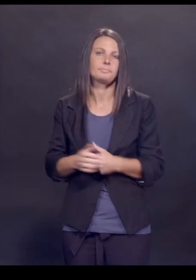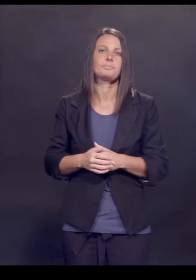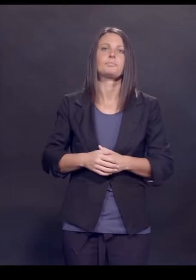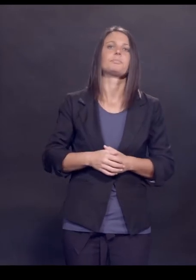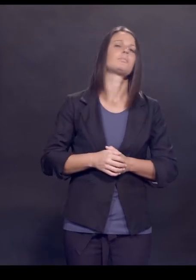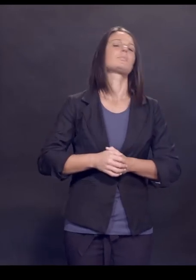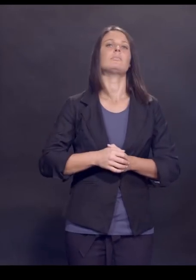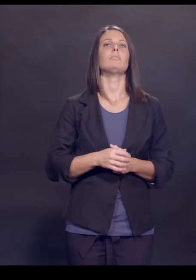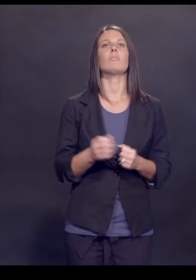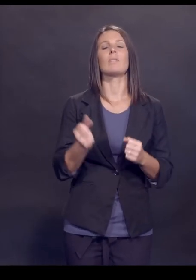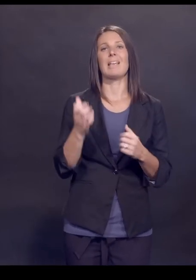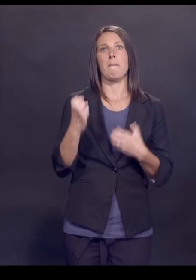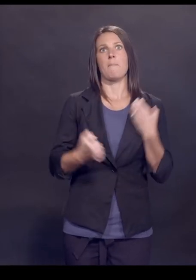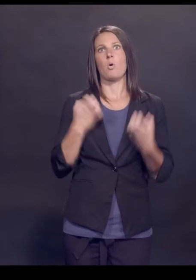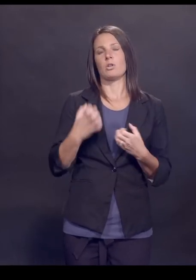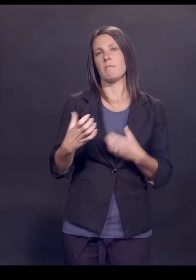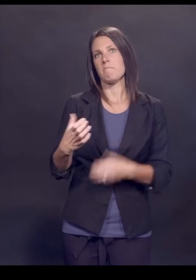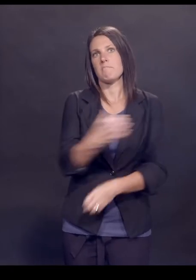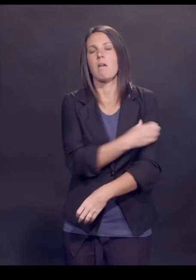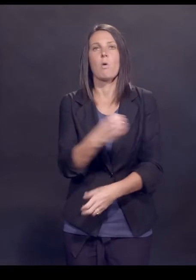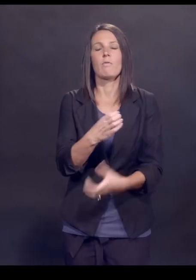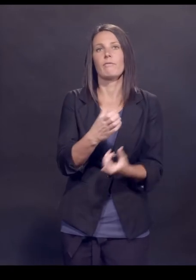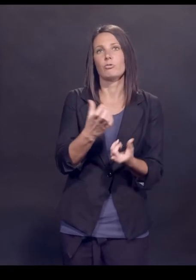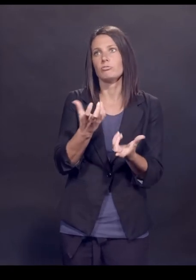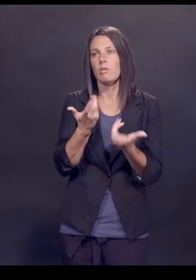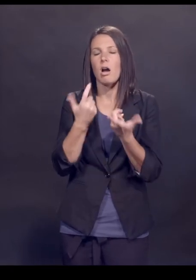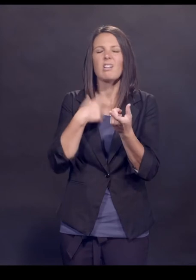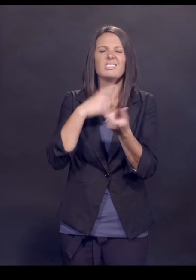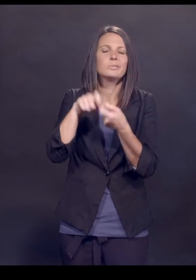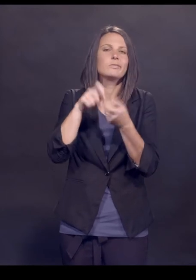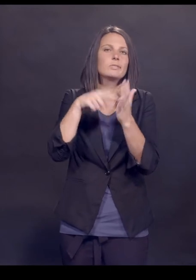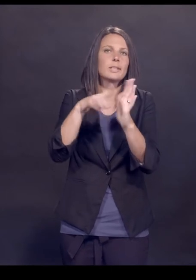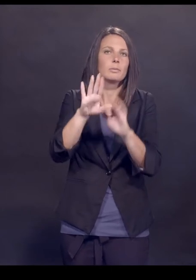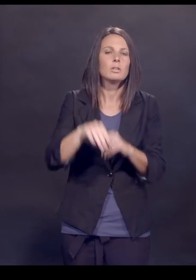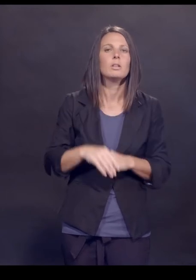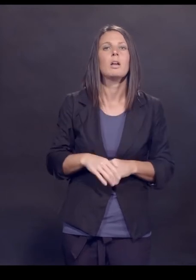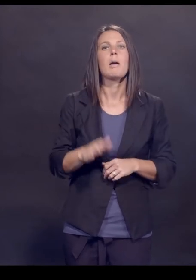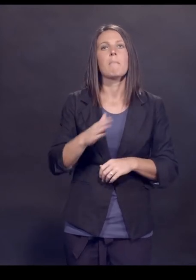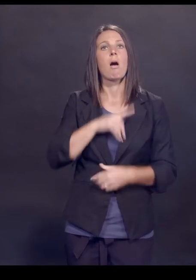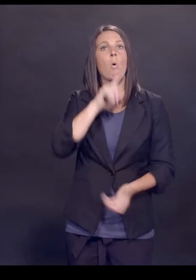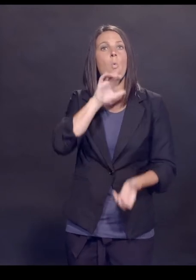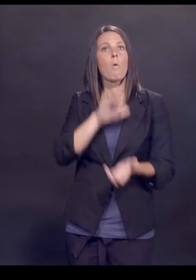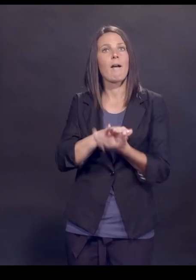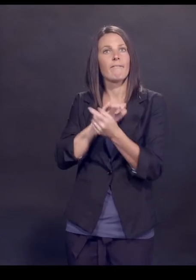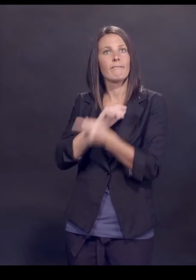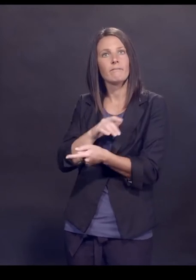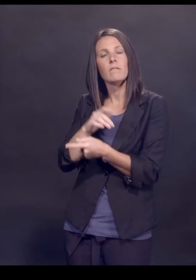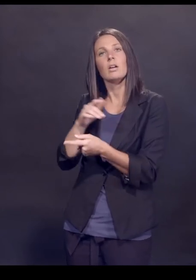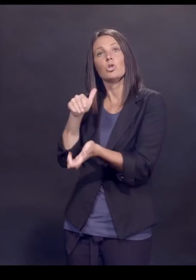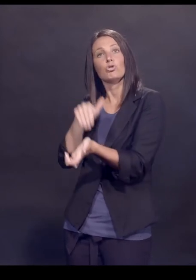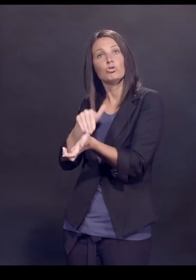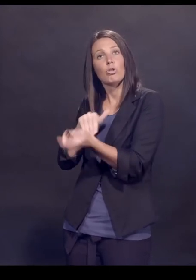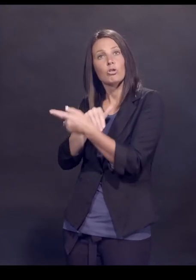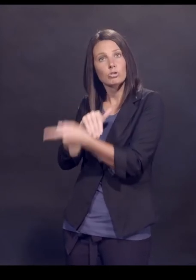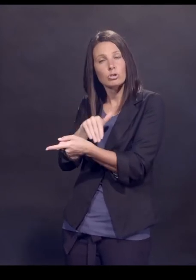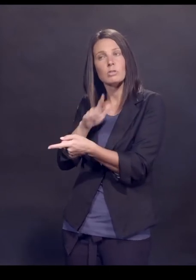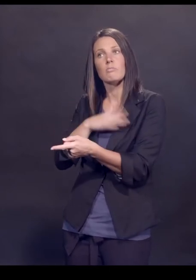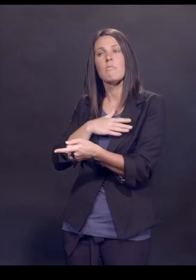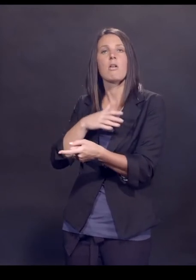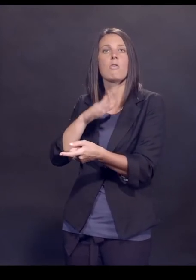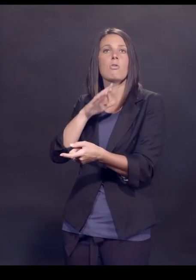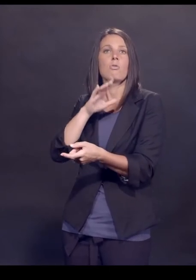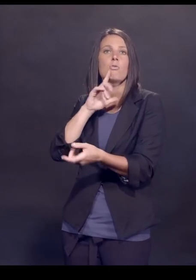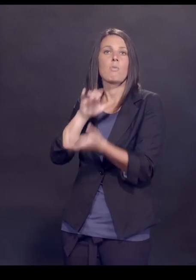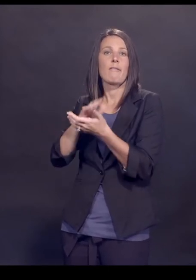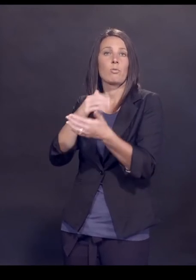associations are mostly powerful things. I'll give you a specific example. My wife is a general practitioner. She went into the office